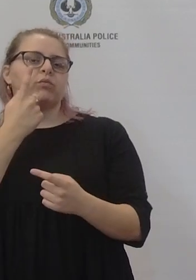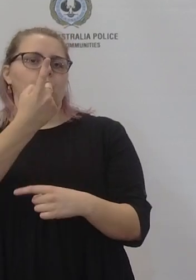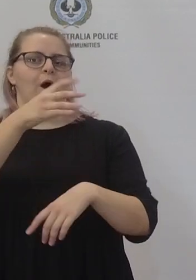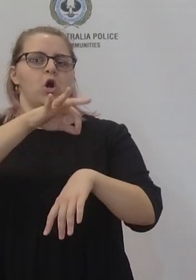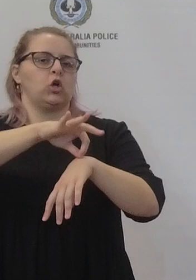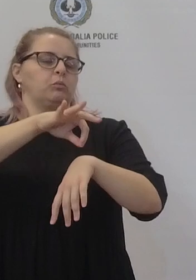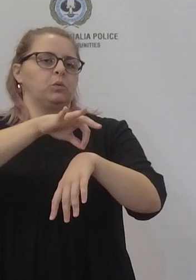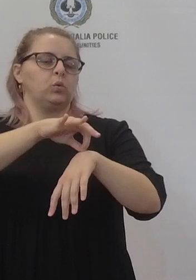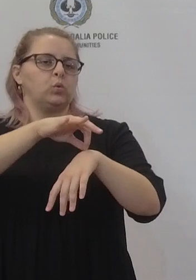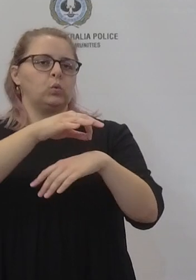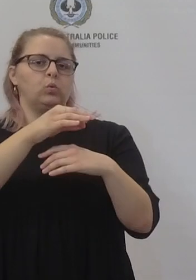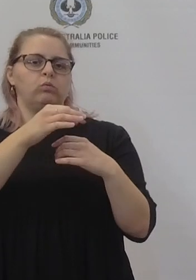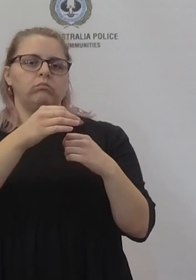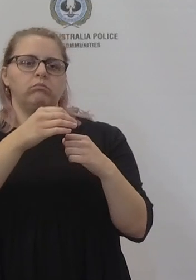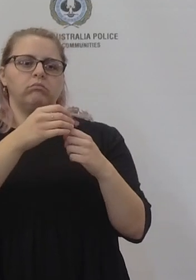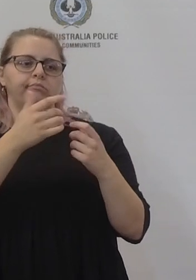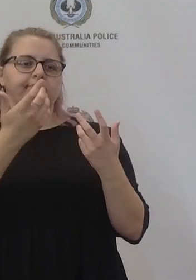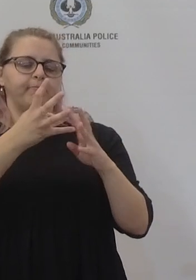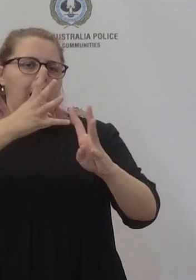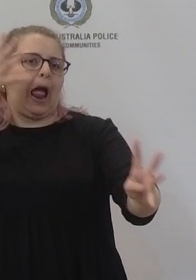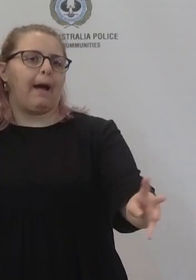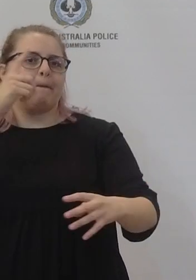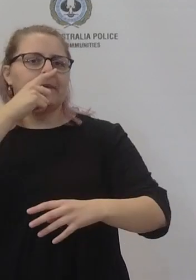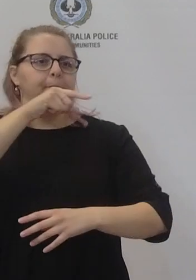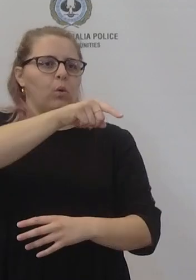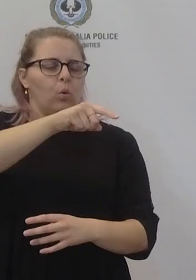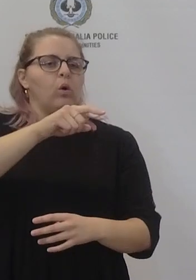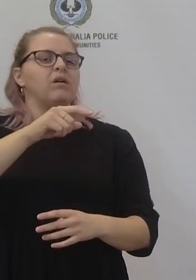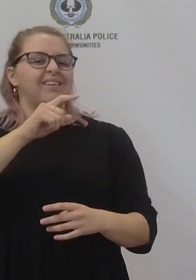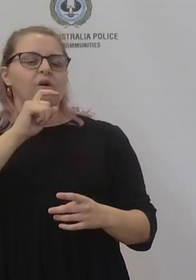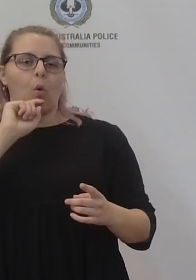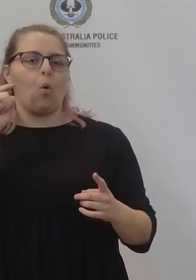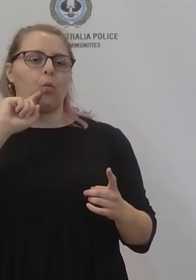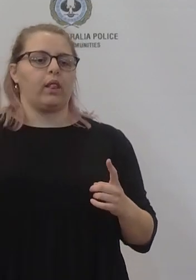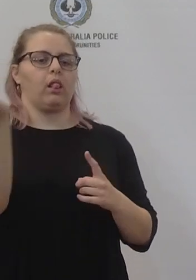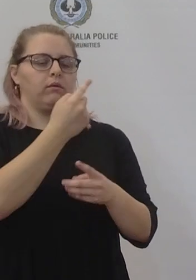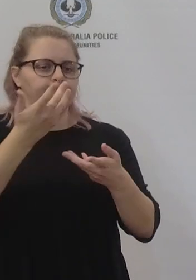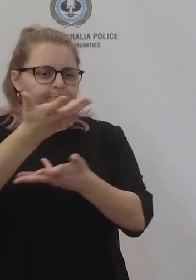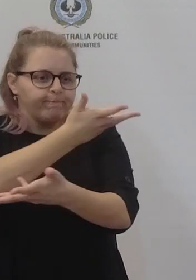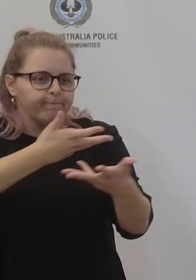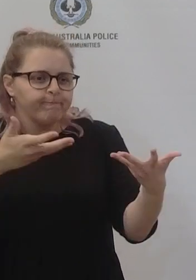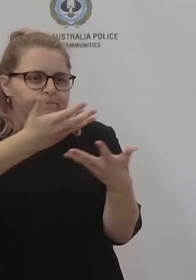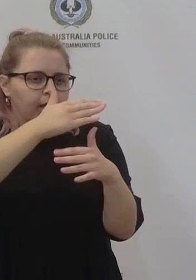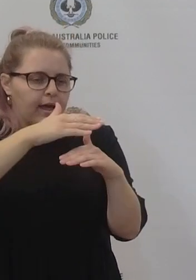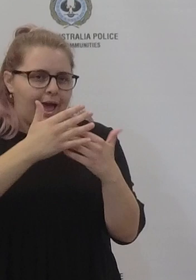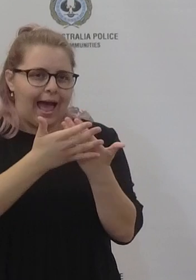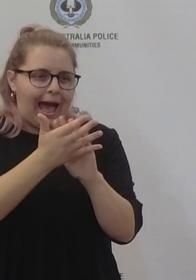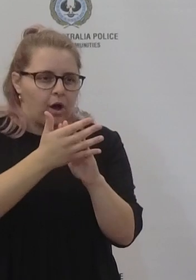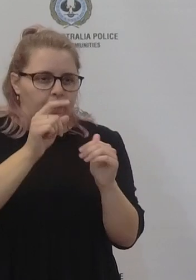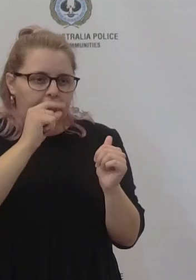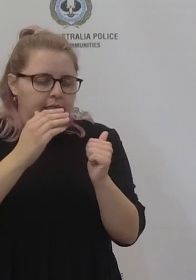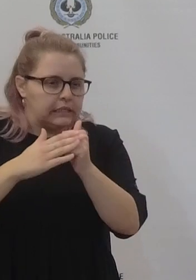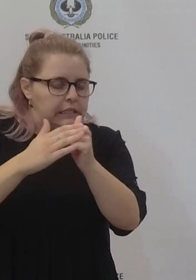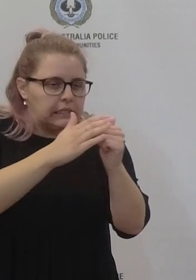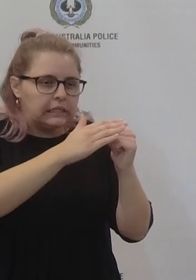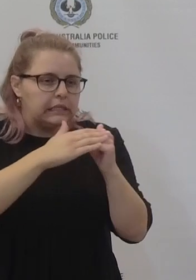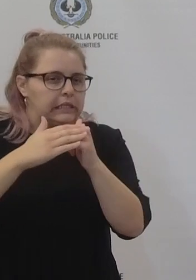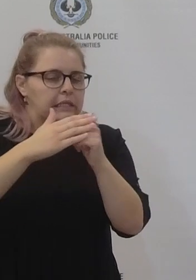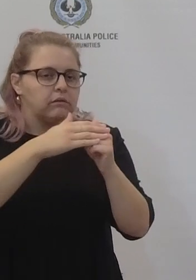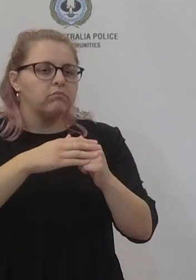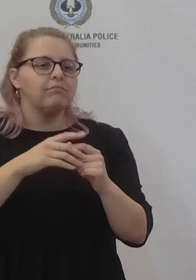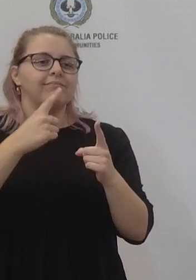a discussion and a movement of people and patients around that system closely working with sas as well so um we